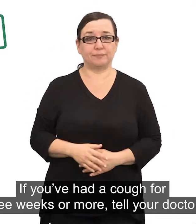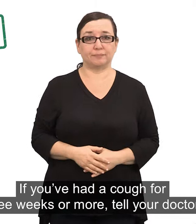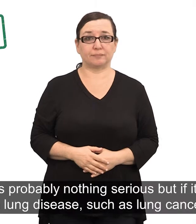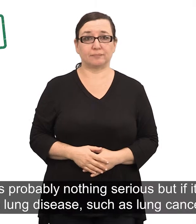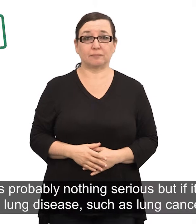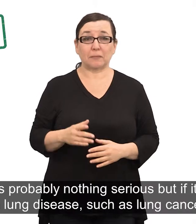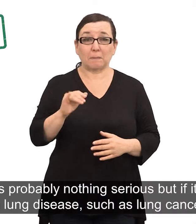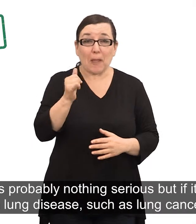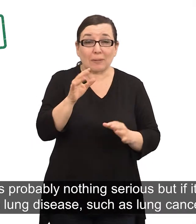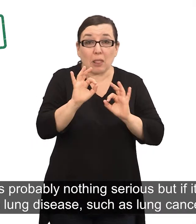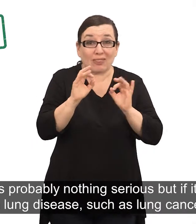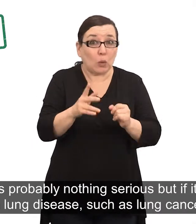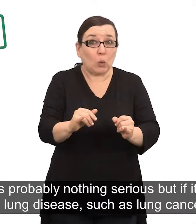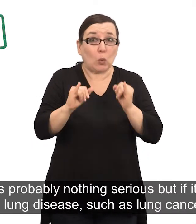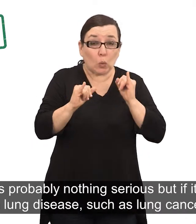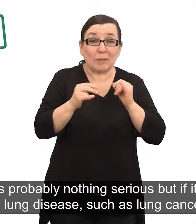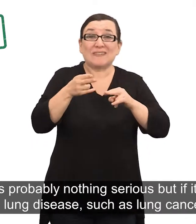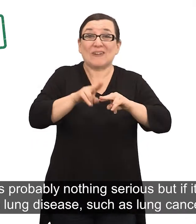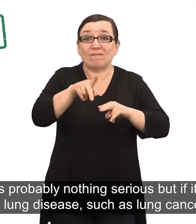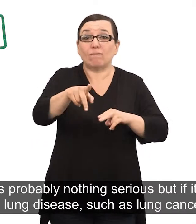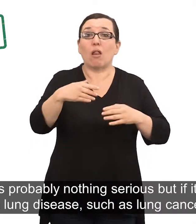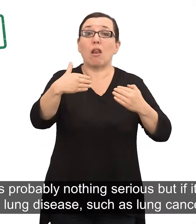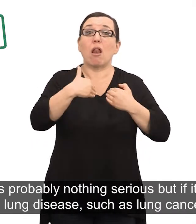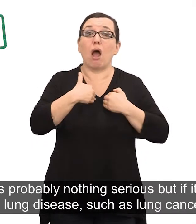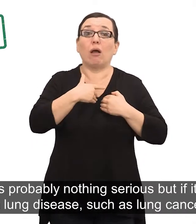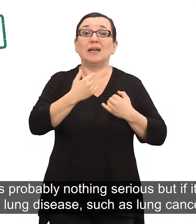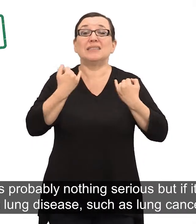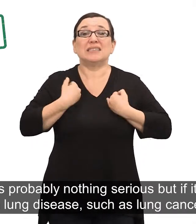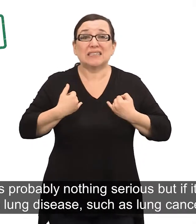It's probably nothing serious, but if it is a lung disease such as lung cancer,